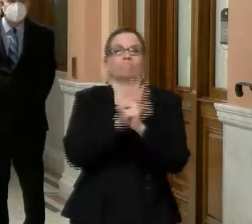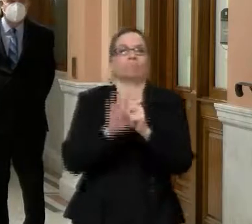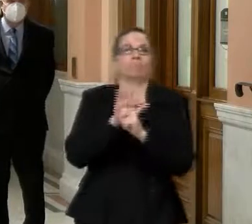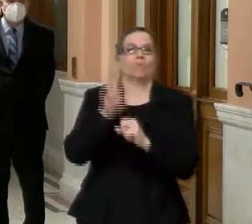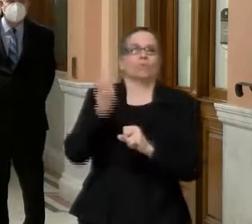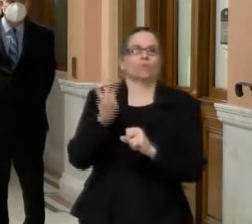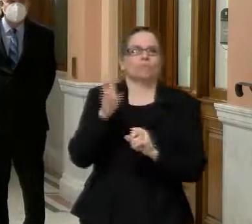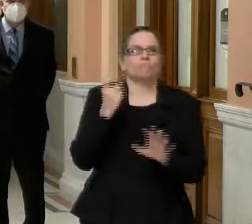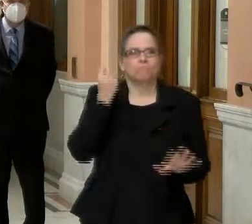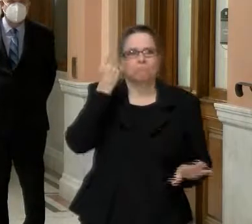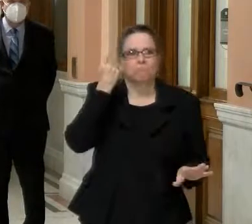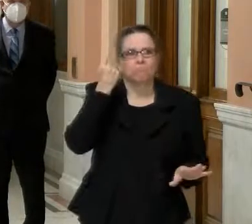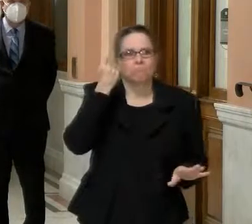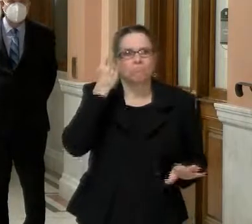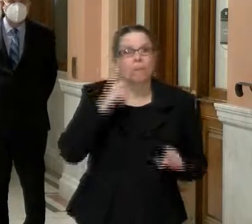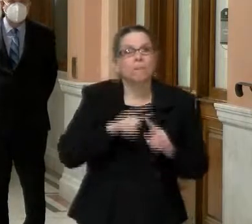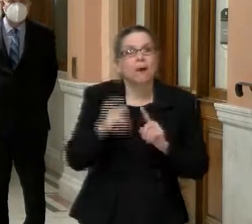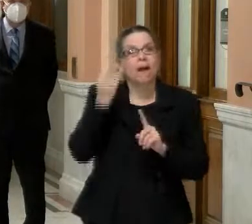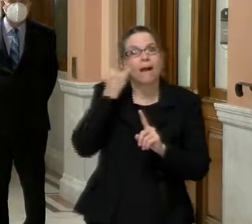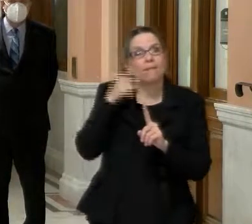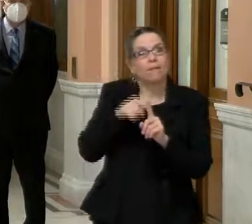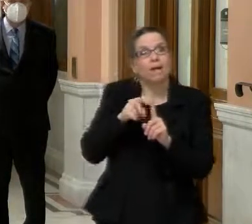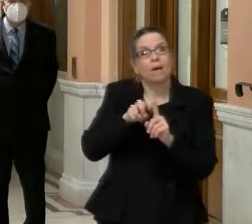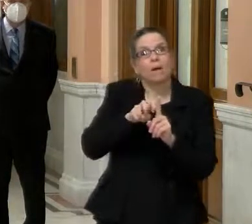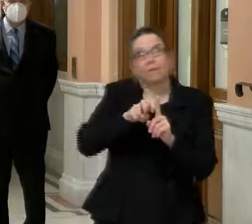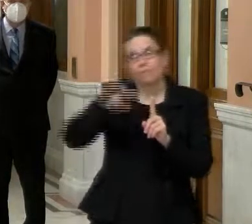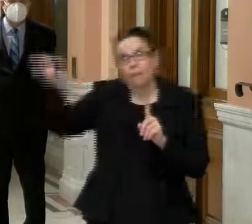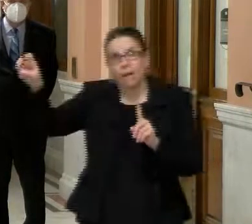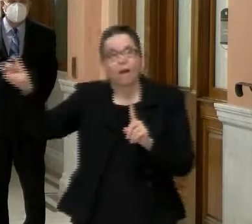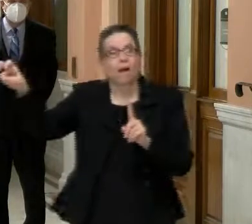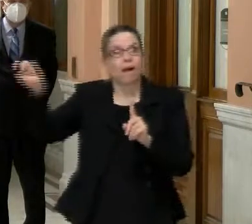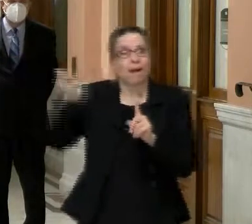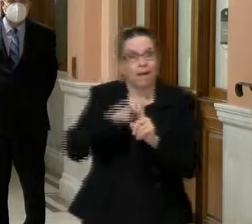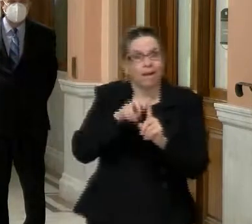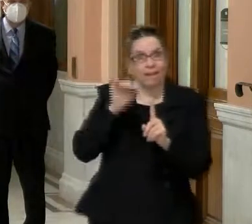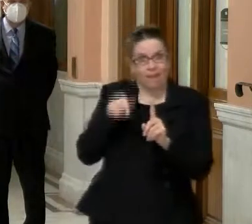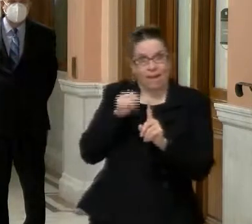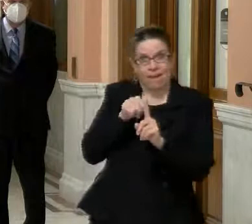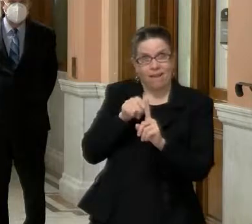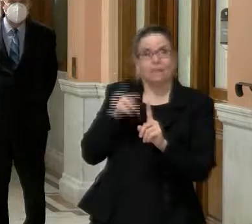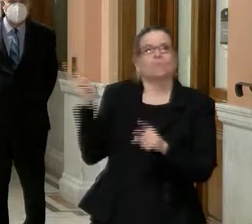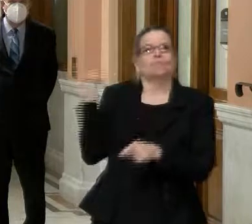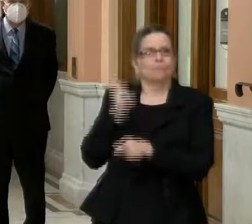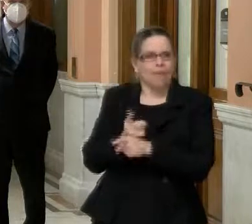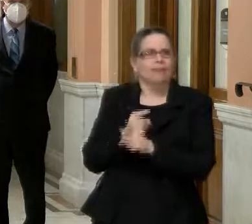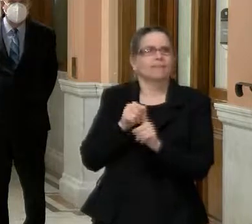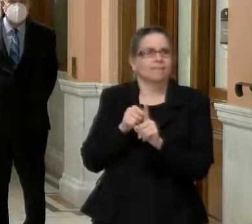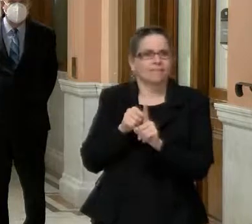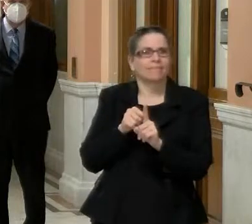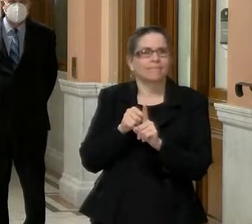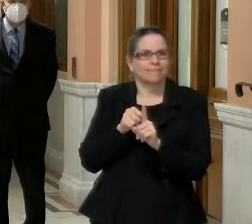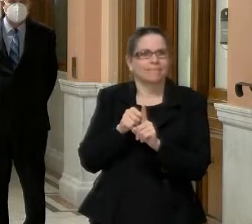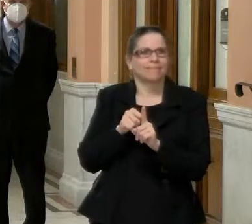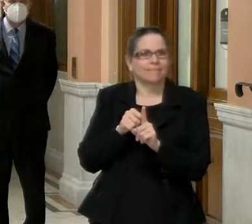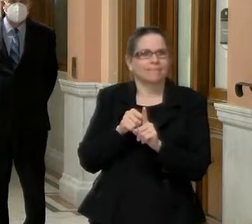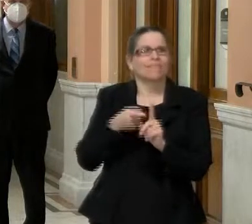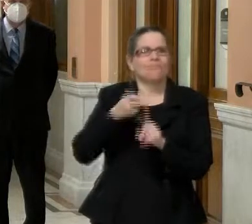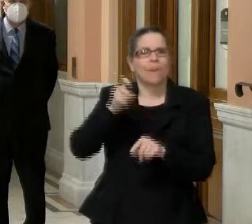case of someone traveling from overseas? Yes. And it was, um, from the UK? Yes. And